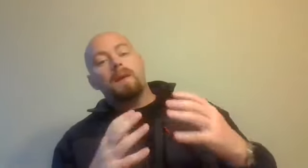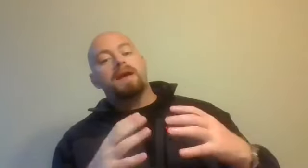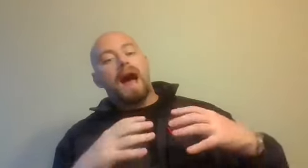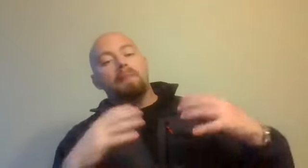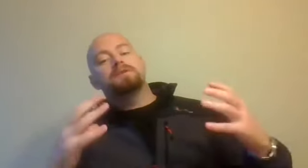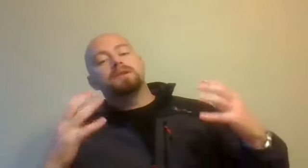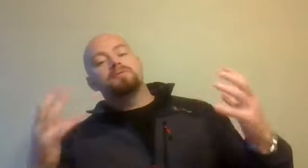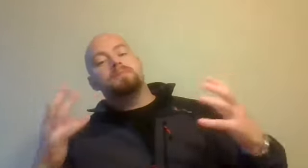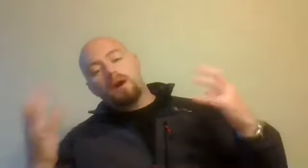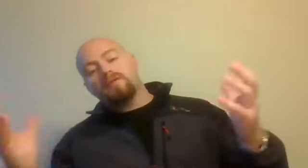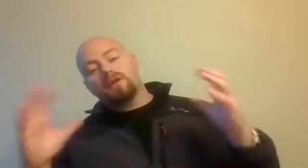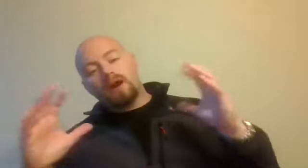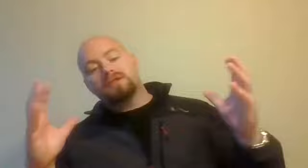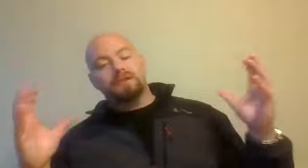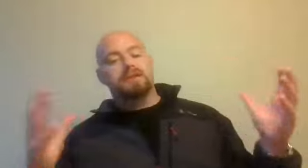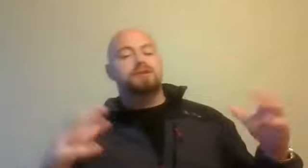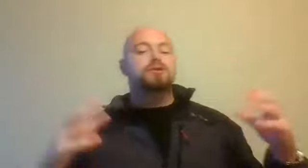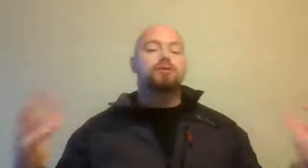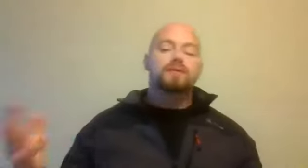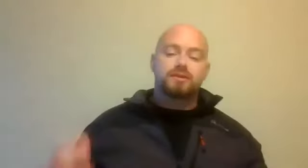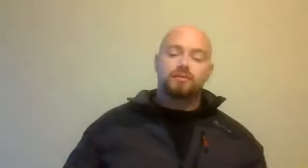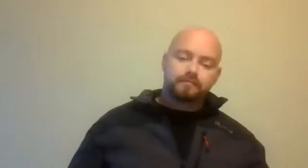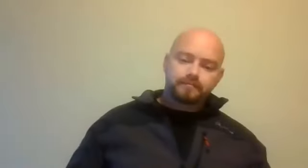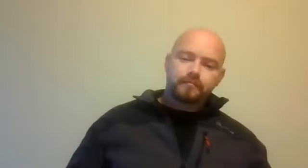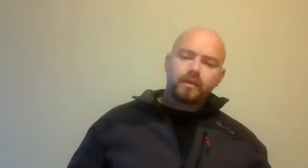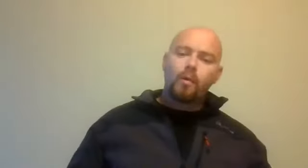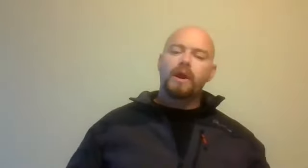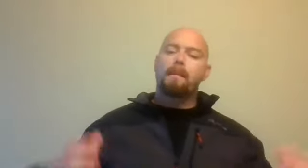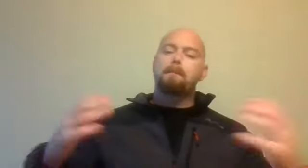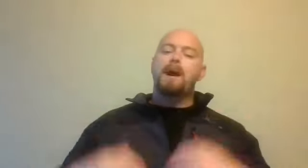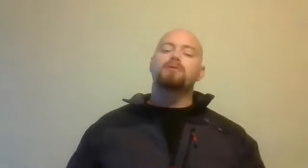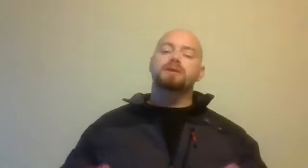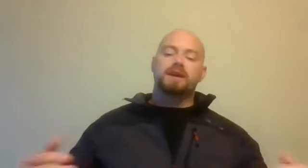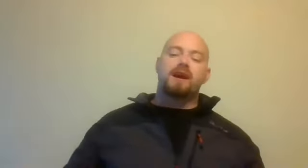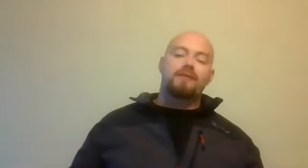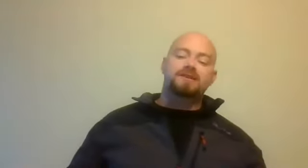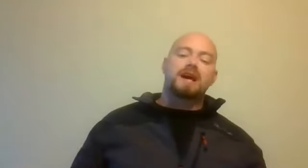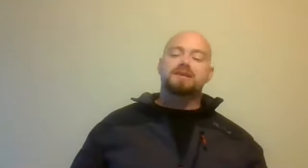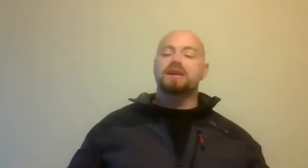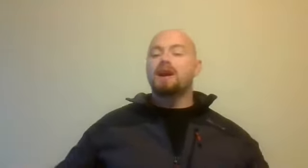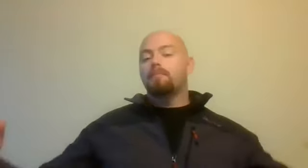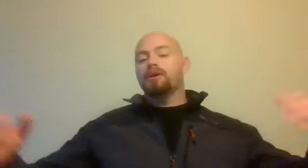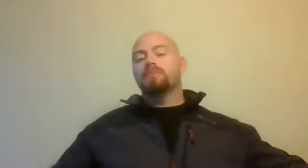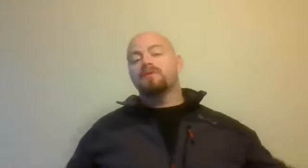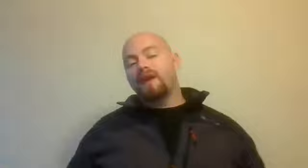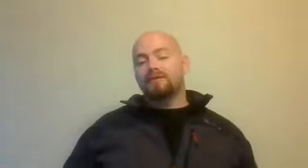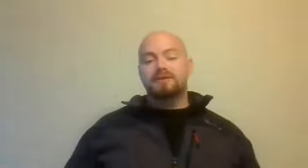not make absolutely perfect rational decisions, none of us do. We are bounded in our rationality by a number of factors